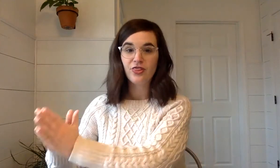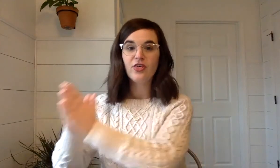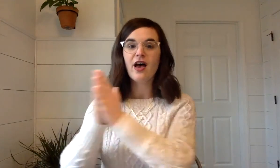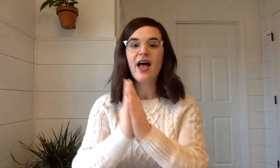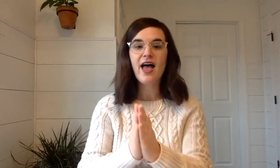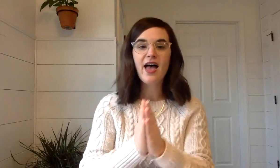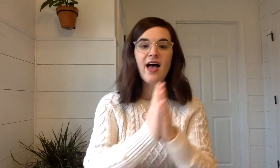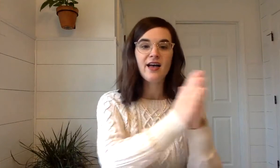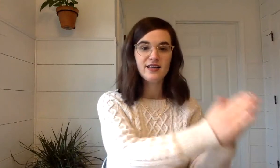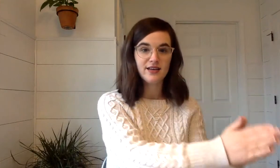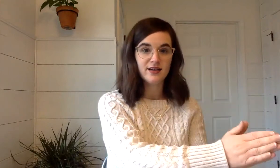N. Eh. N.